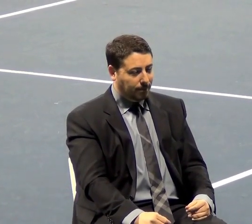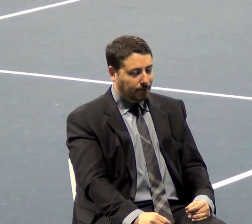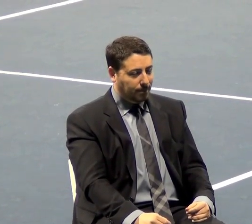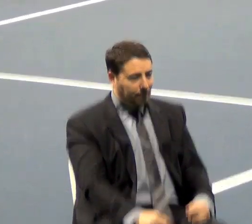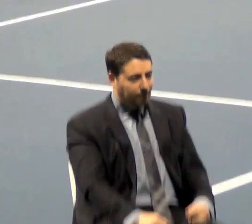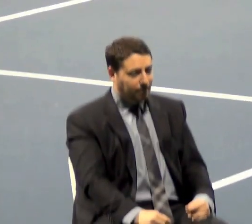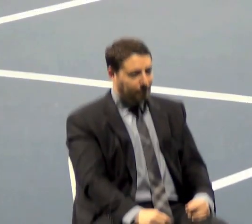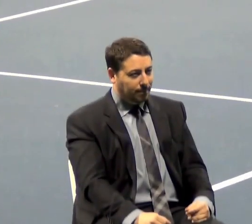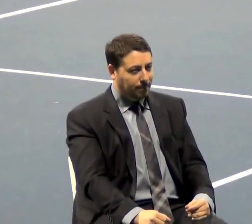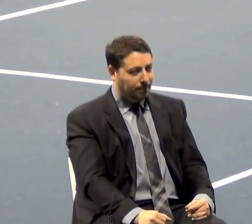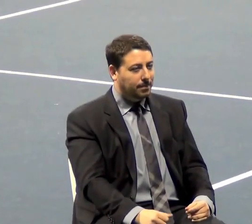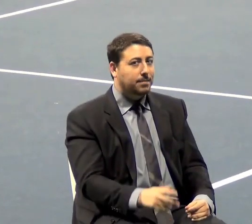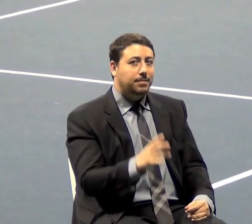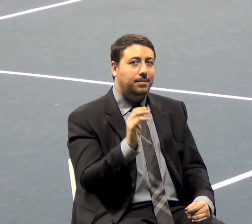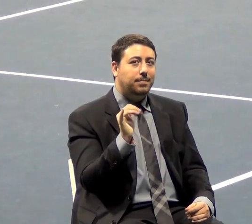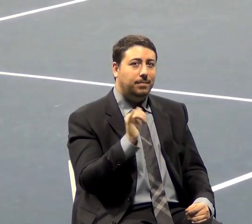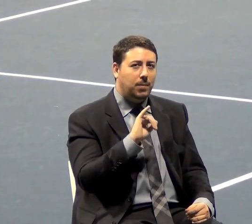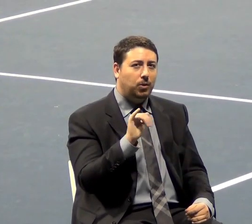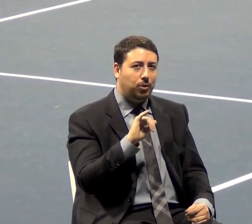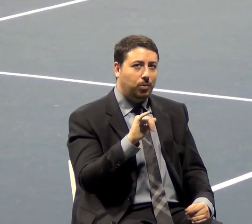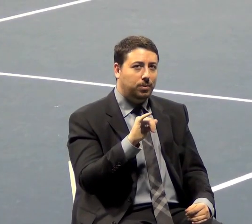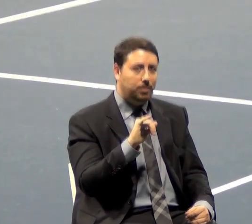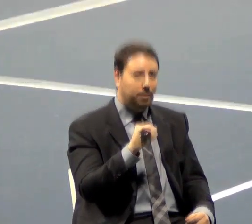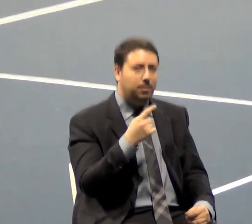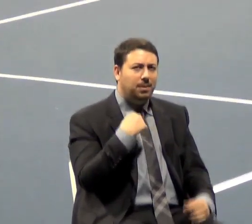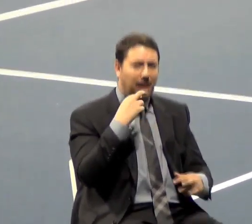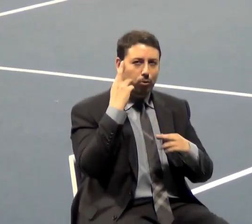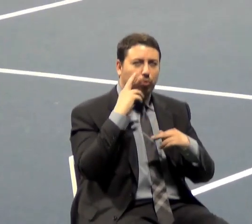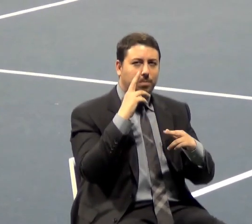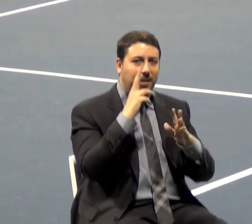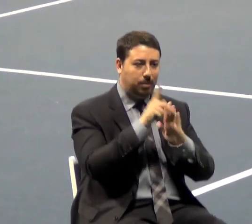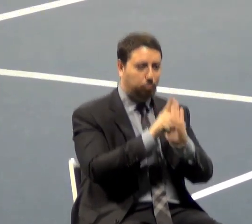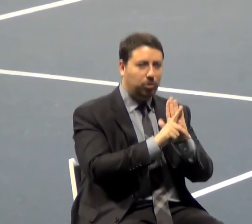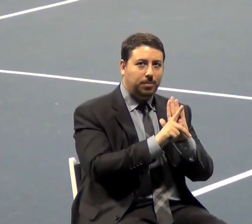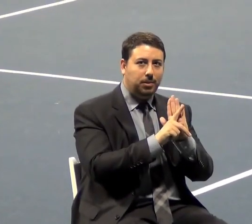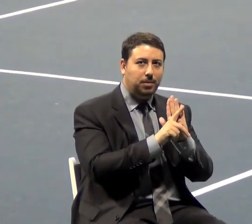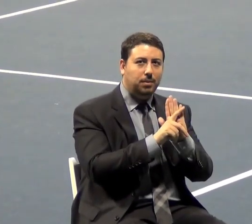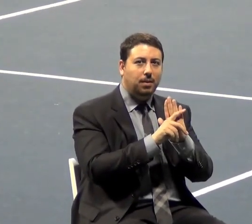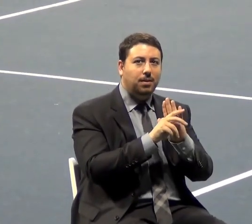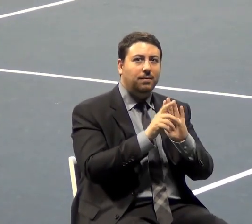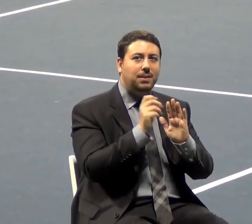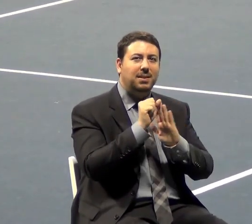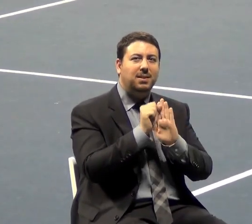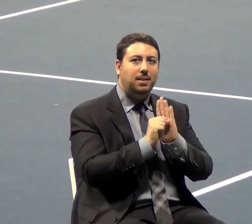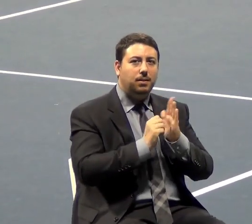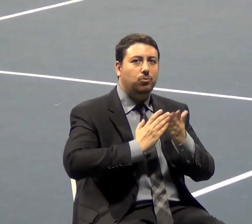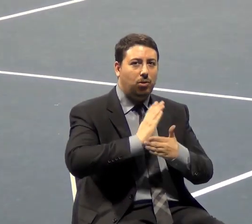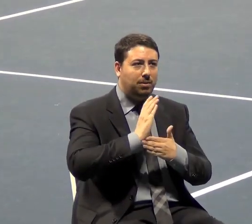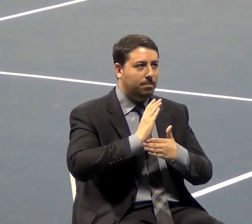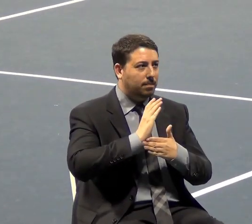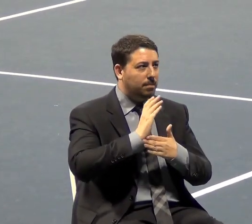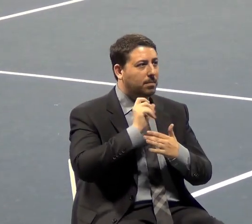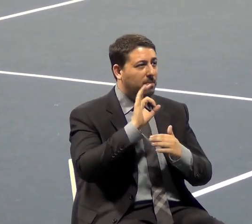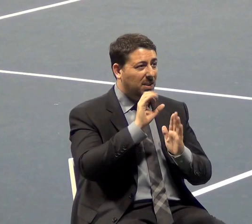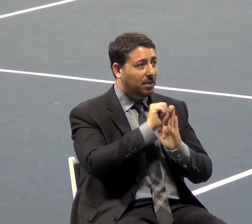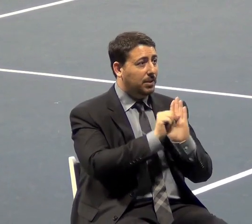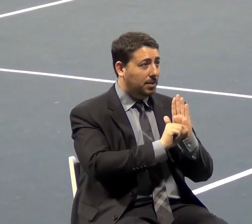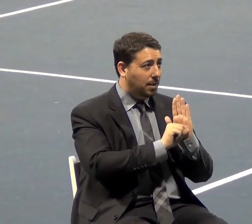And most of all, would respect this principle of states' rights. If a state comes along and says that